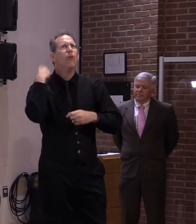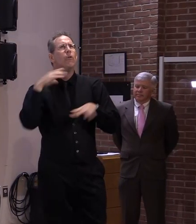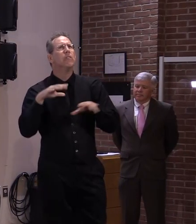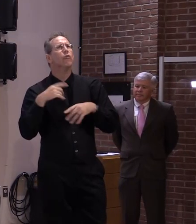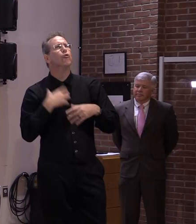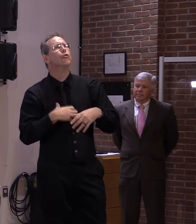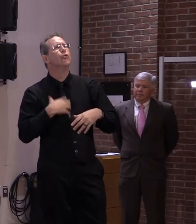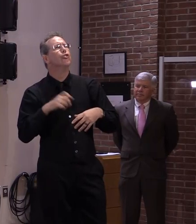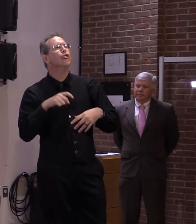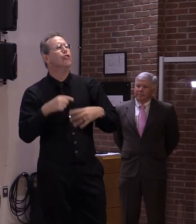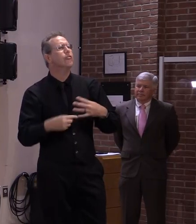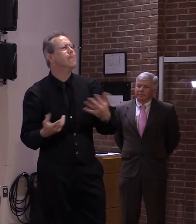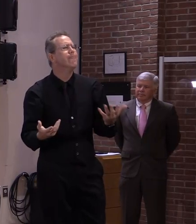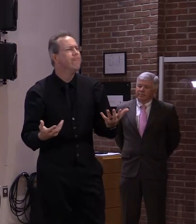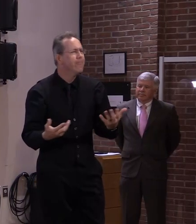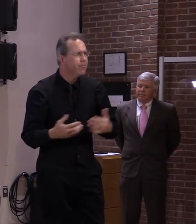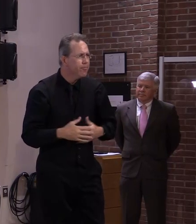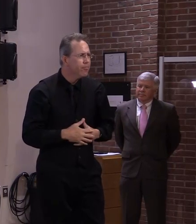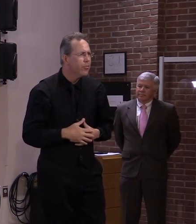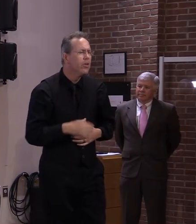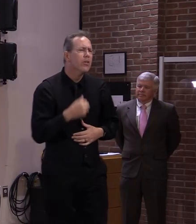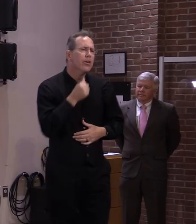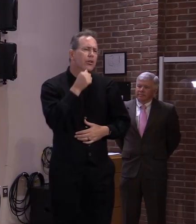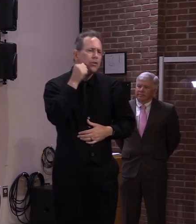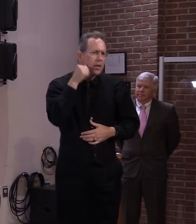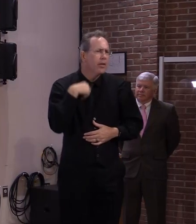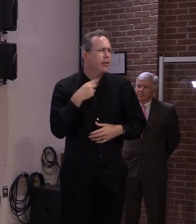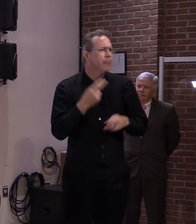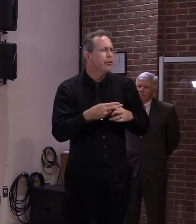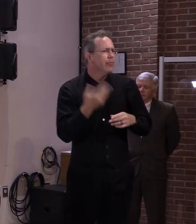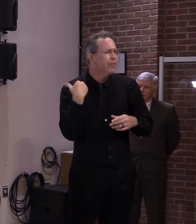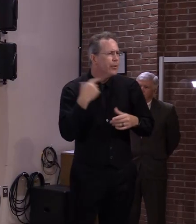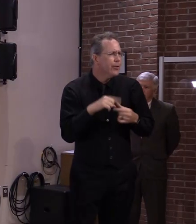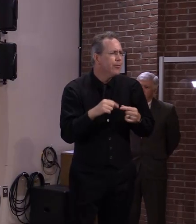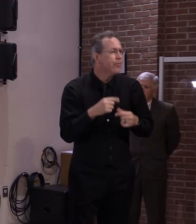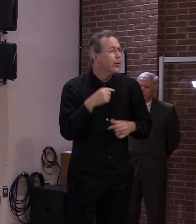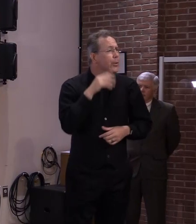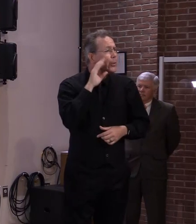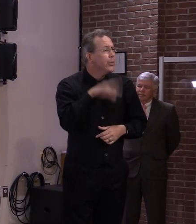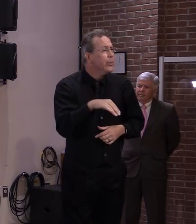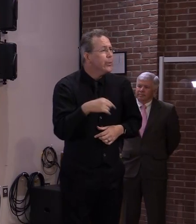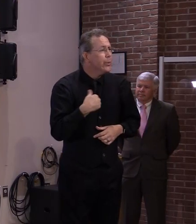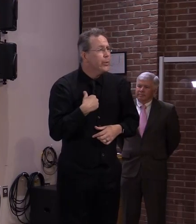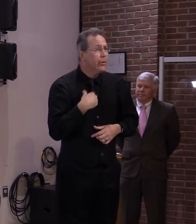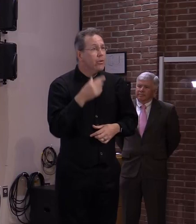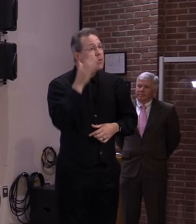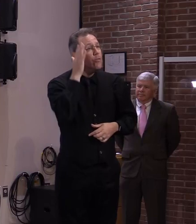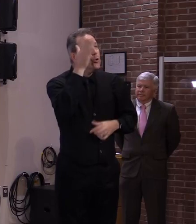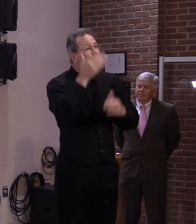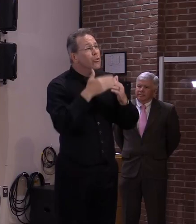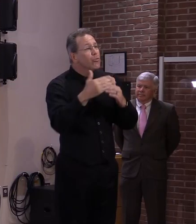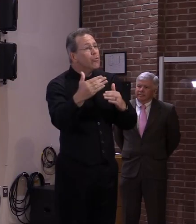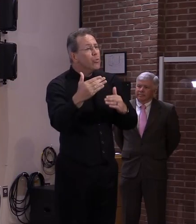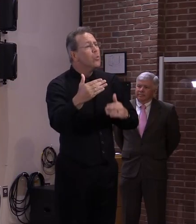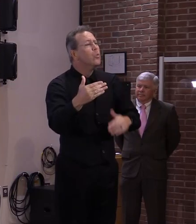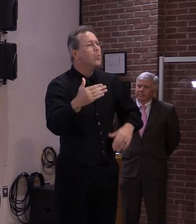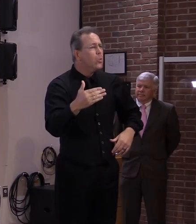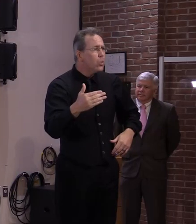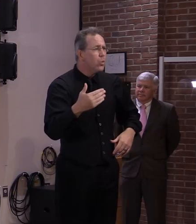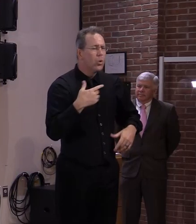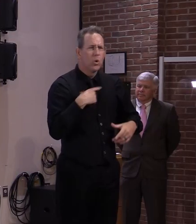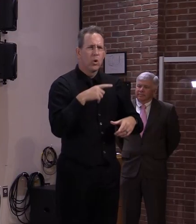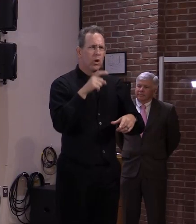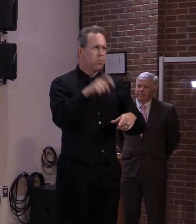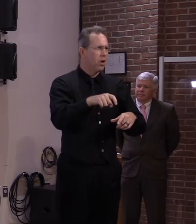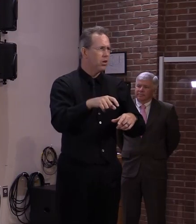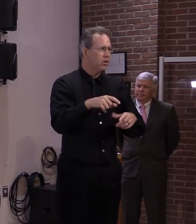on on monday or yesterday that you know in the future uh we are going to have to invest more in